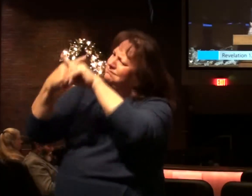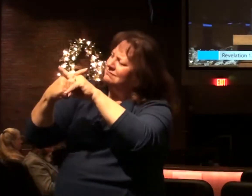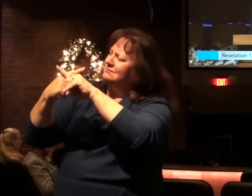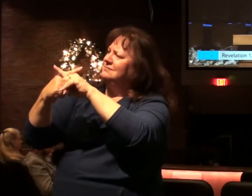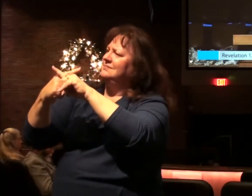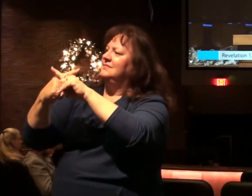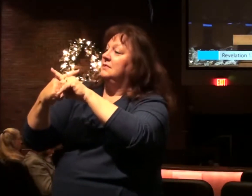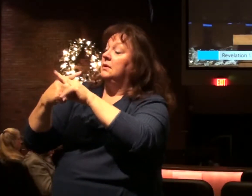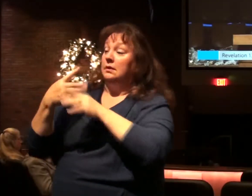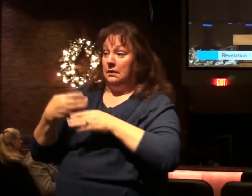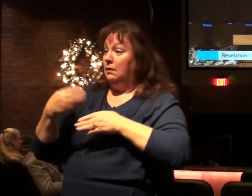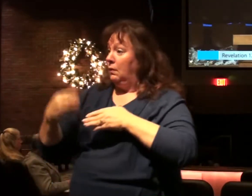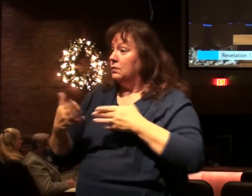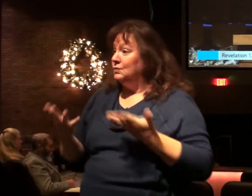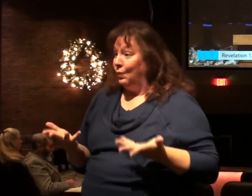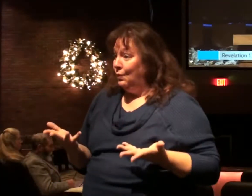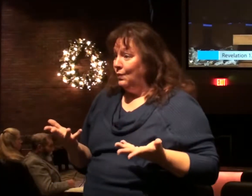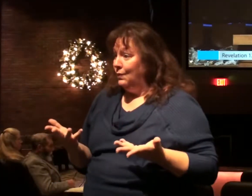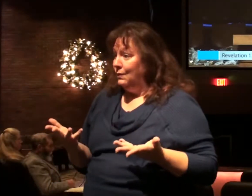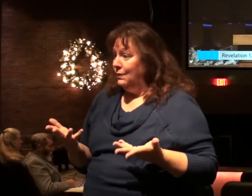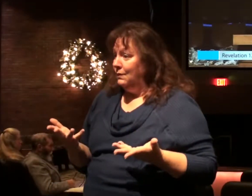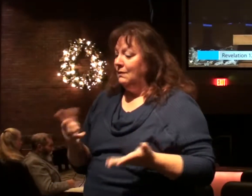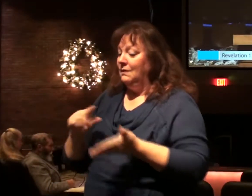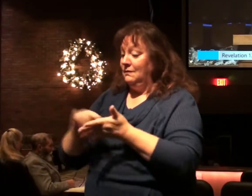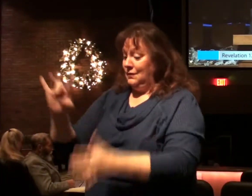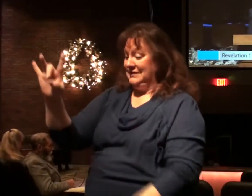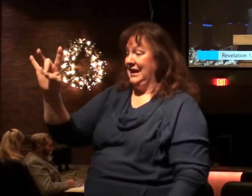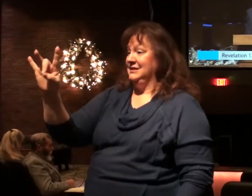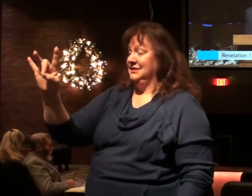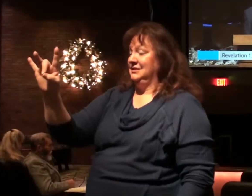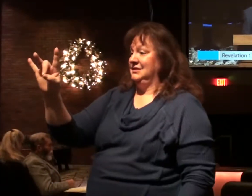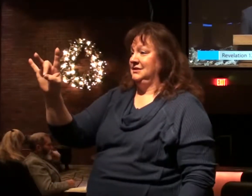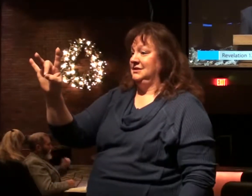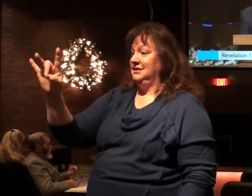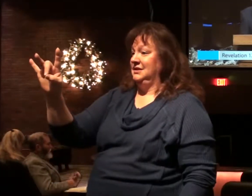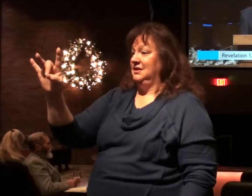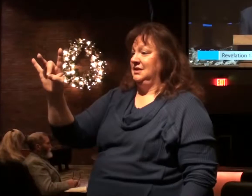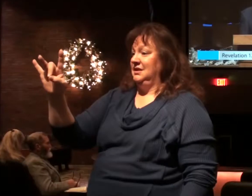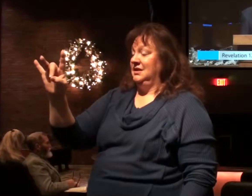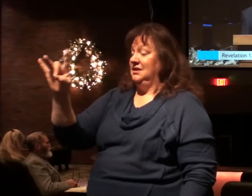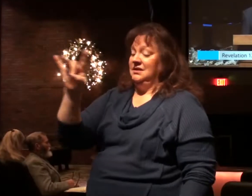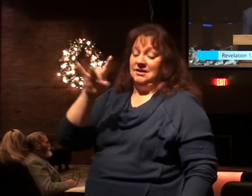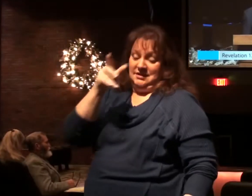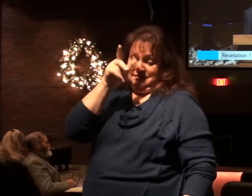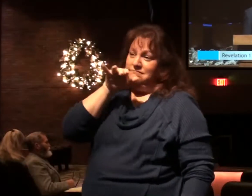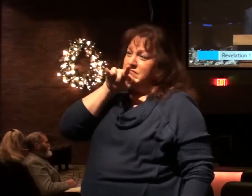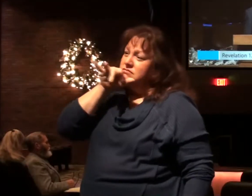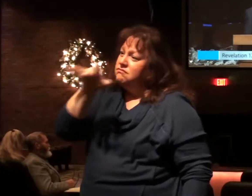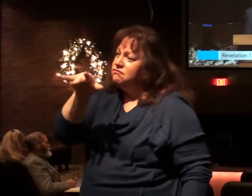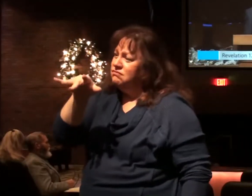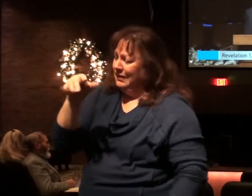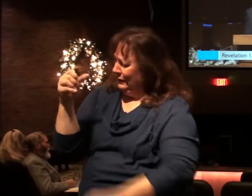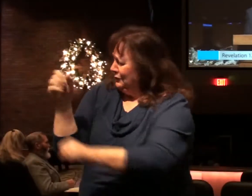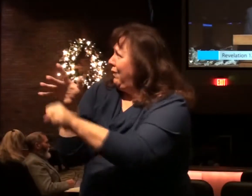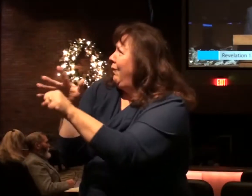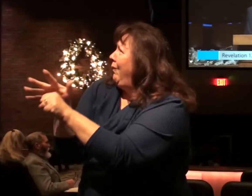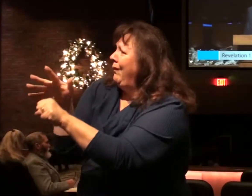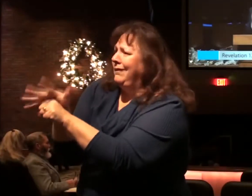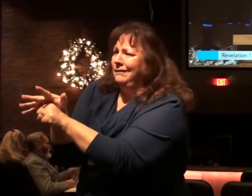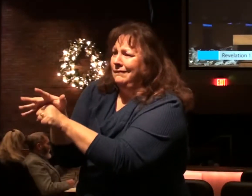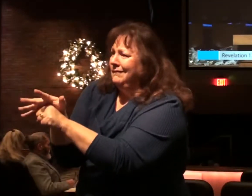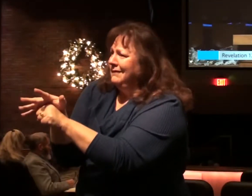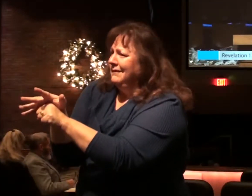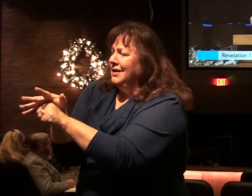And the result is verse 8. The dragon and his angels were not strong enough. There was no